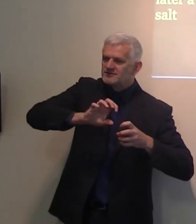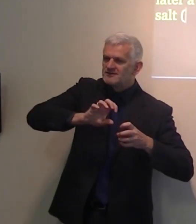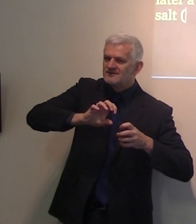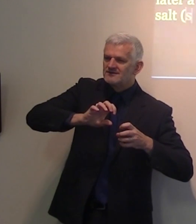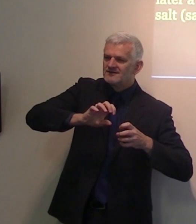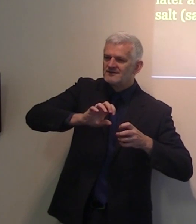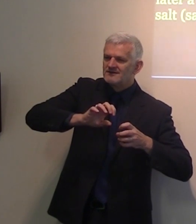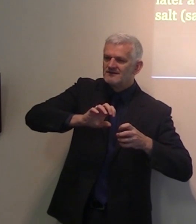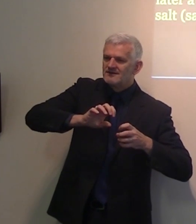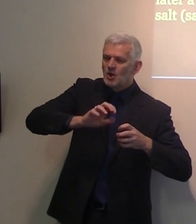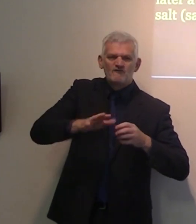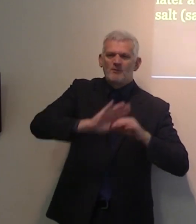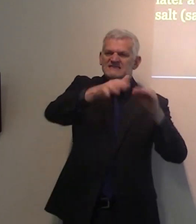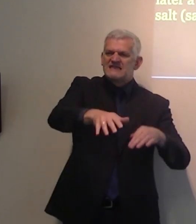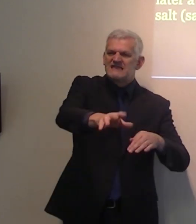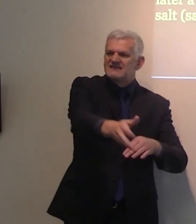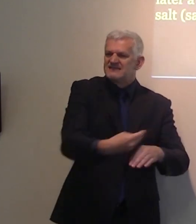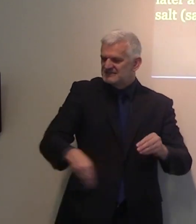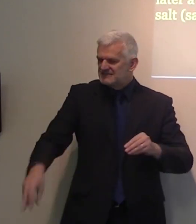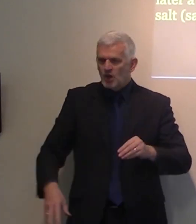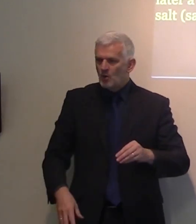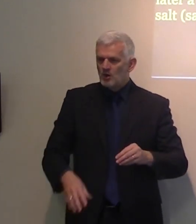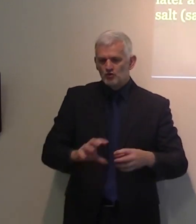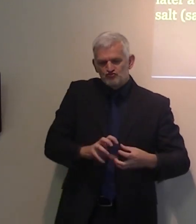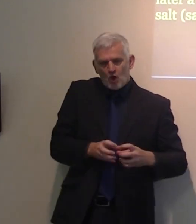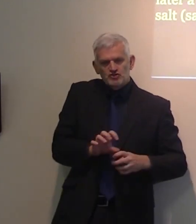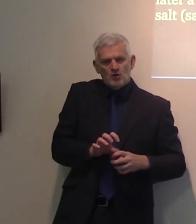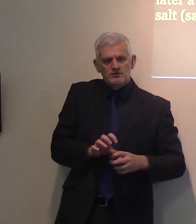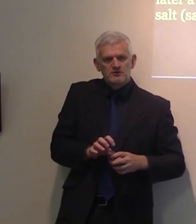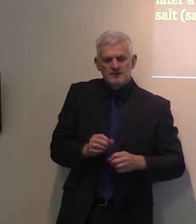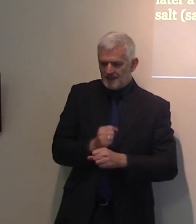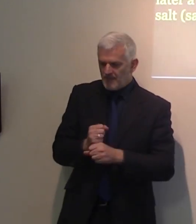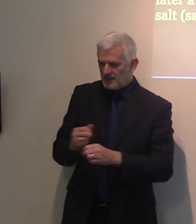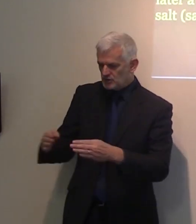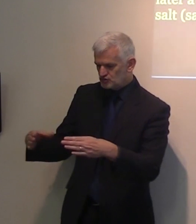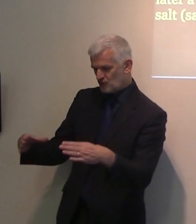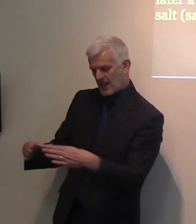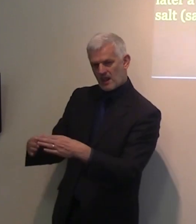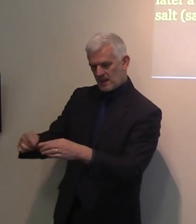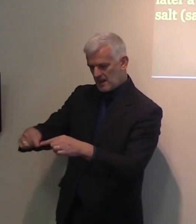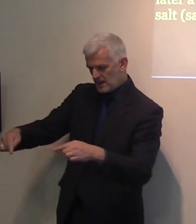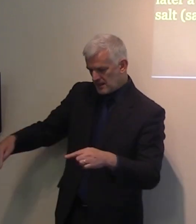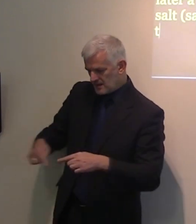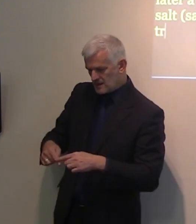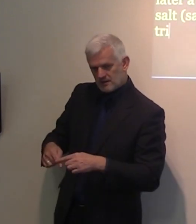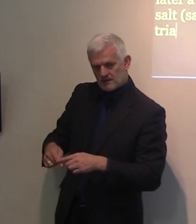not sea salt, and he made a triangle around the lemon tree, three holes,